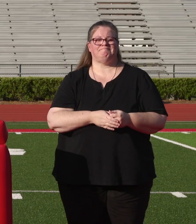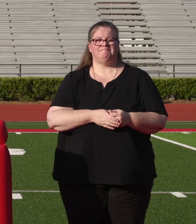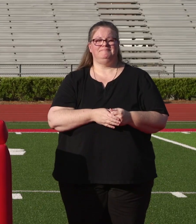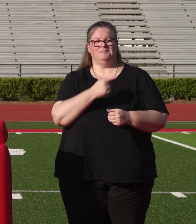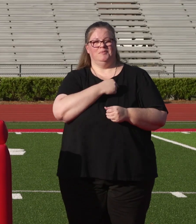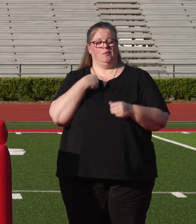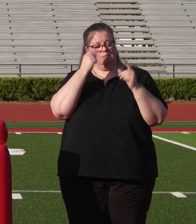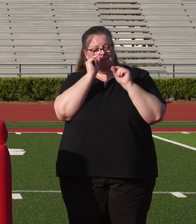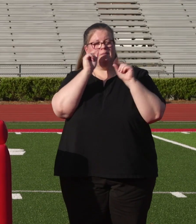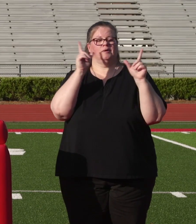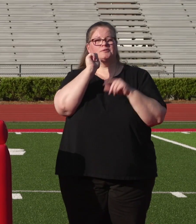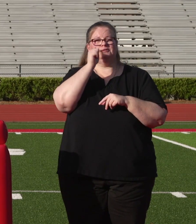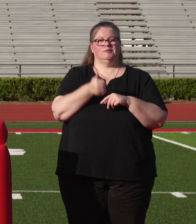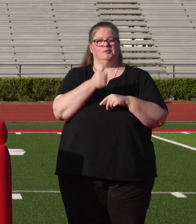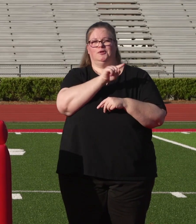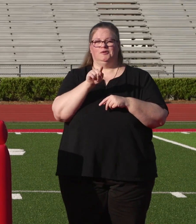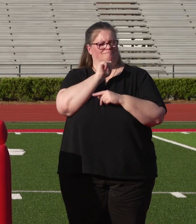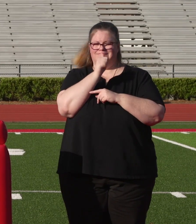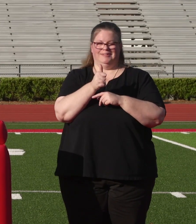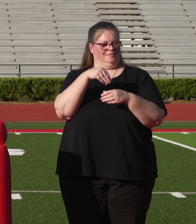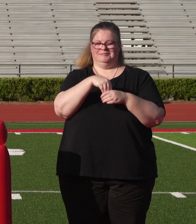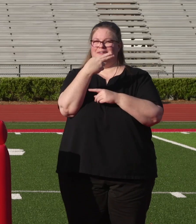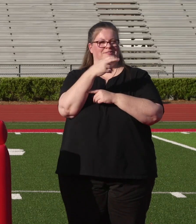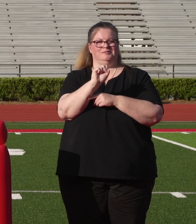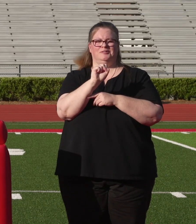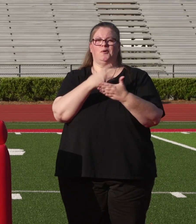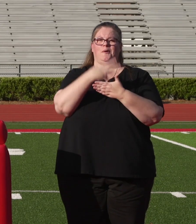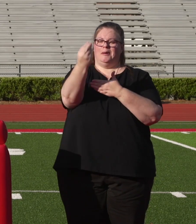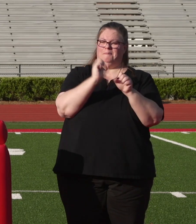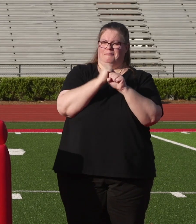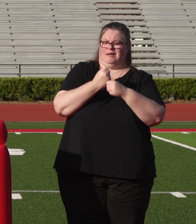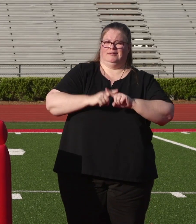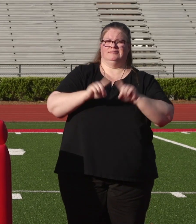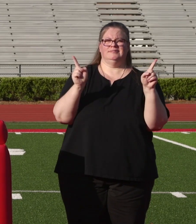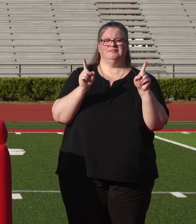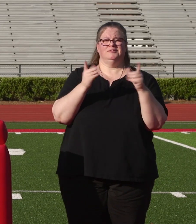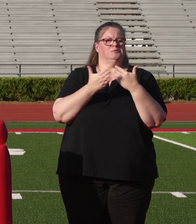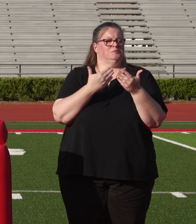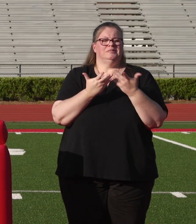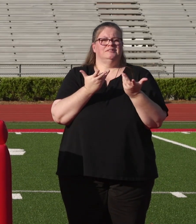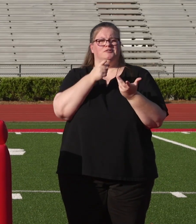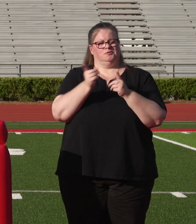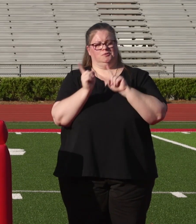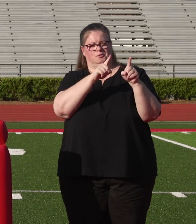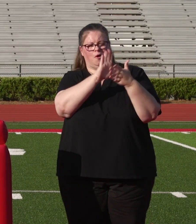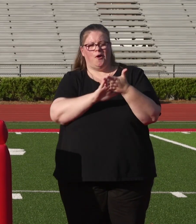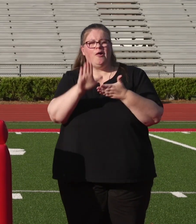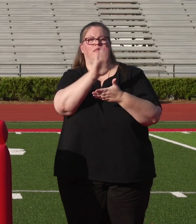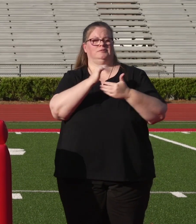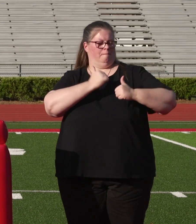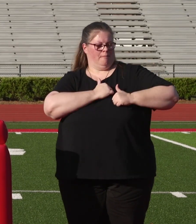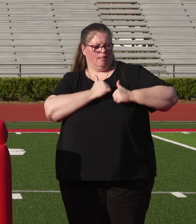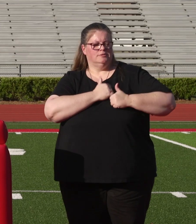And when you wake up tomorrow and you're no longer a high school student, go out and make a difference. Whether it's going to college, the